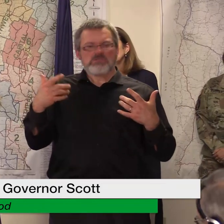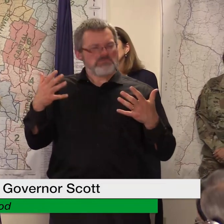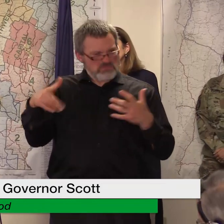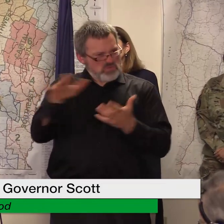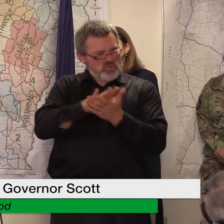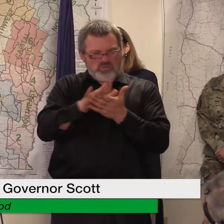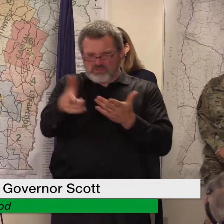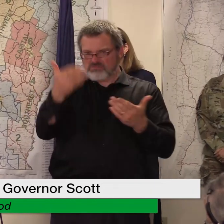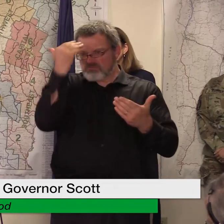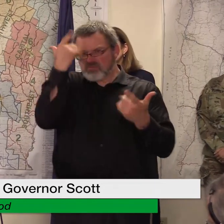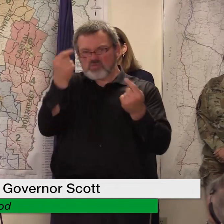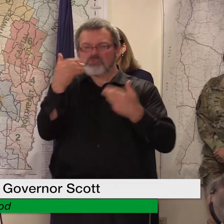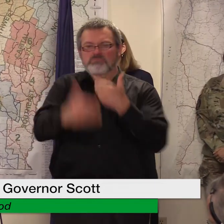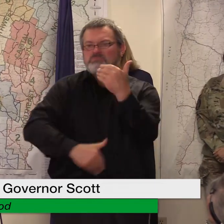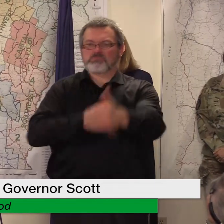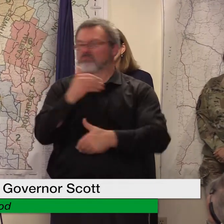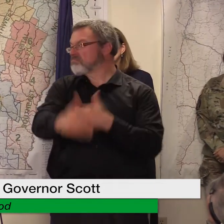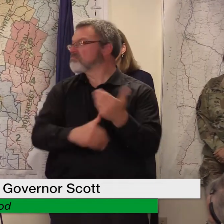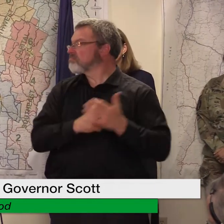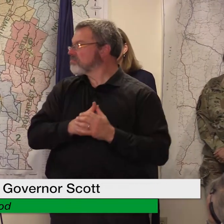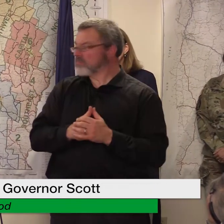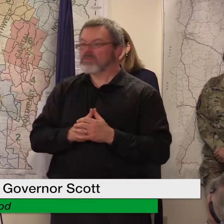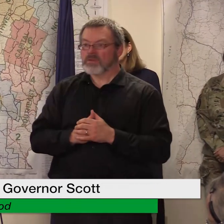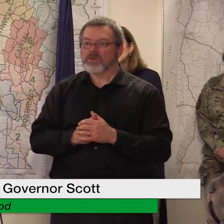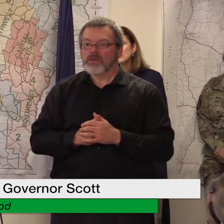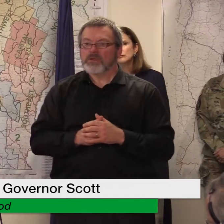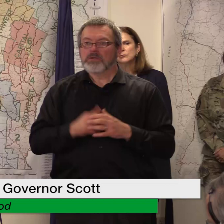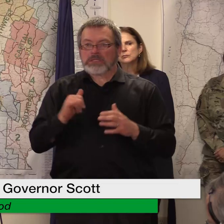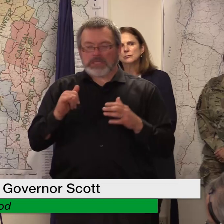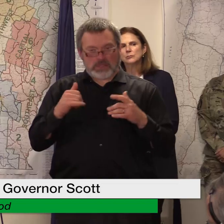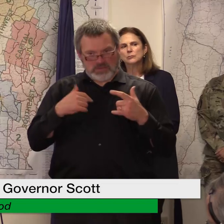to removing the potential for mobile mold